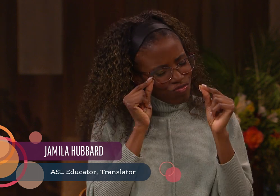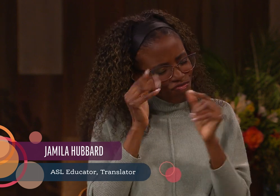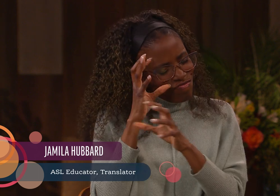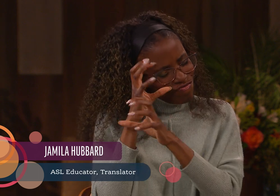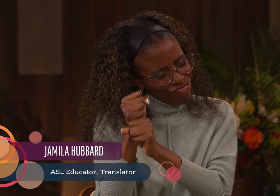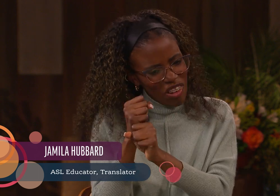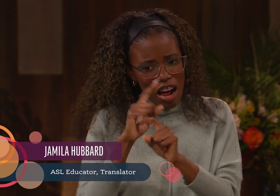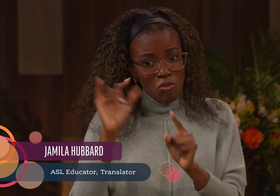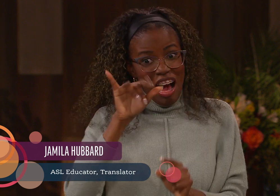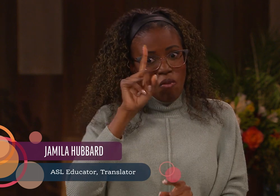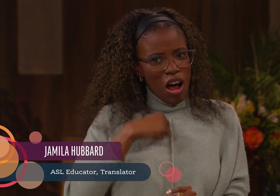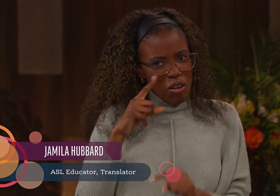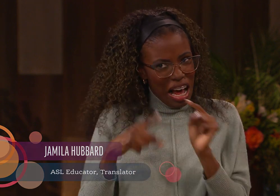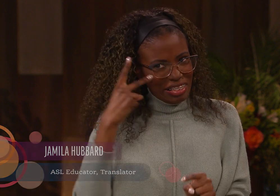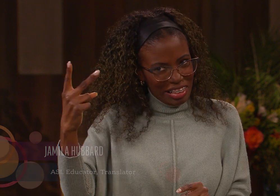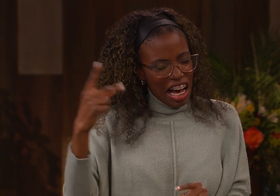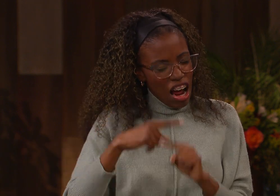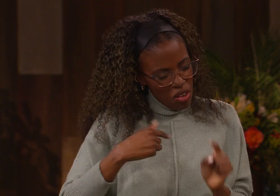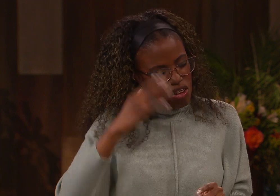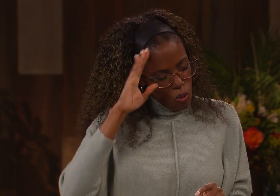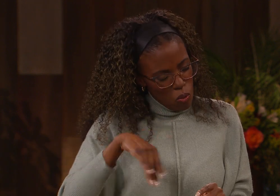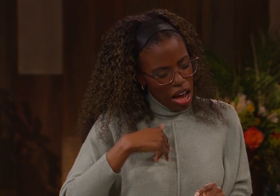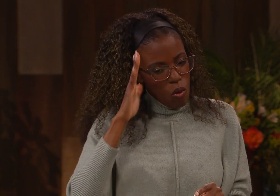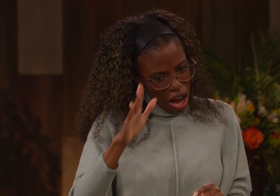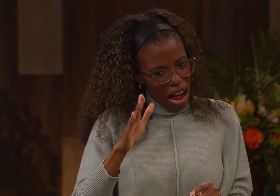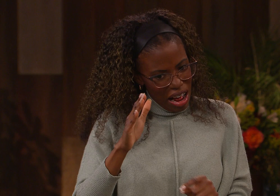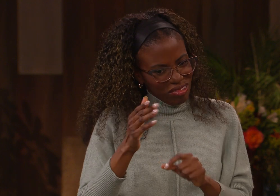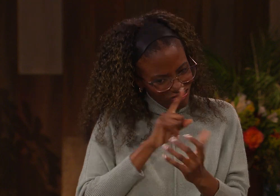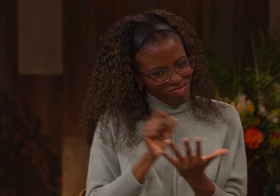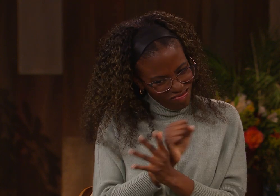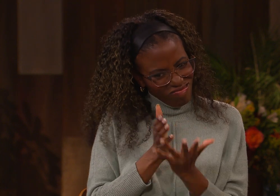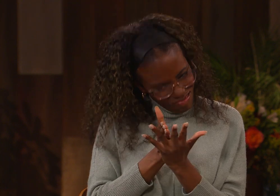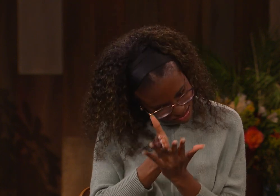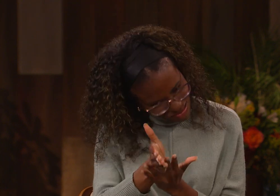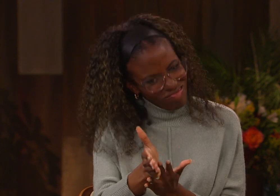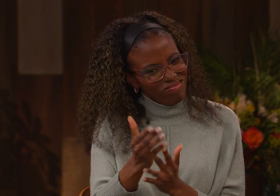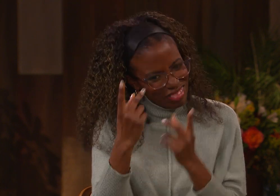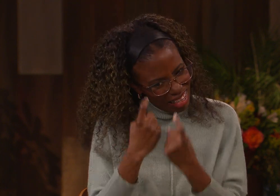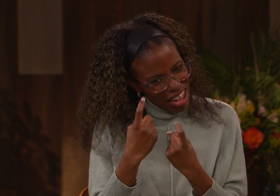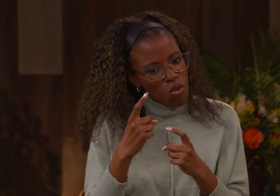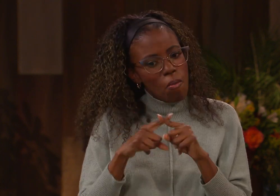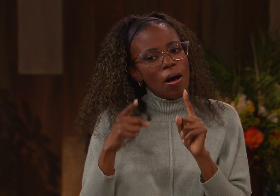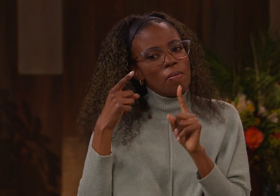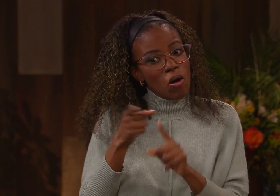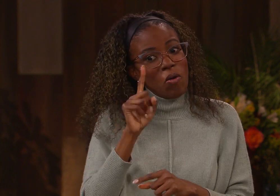trust God and we can't see it but we know that we'll be able to get through those trials and those tests